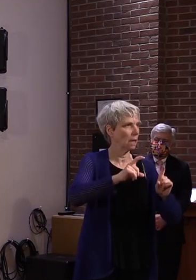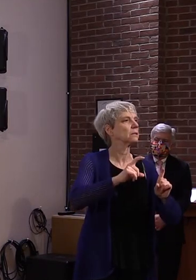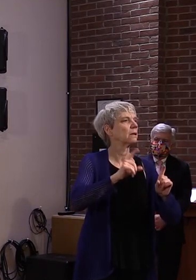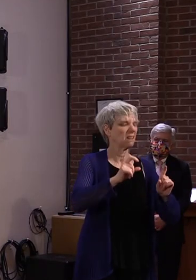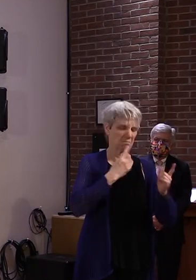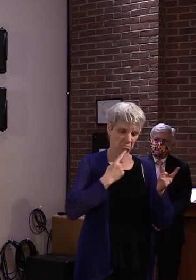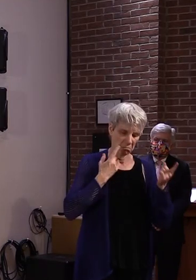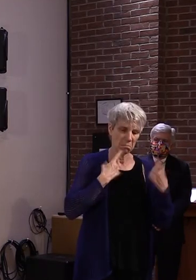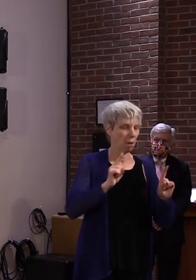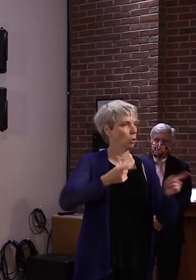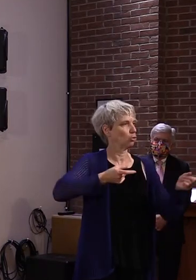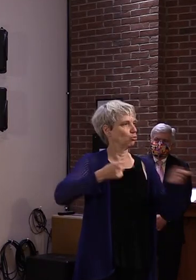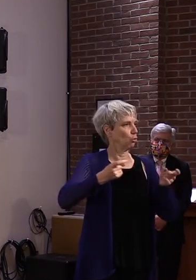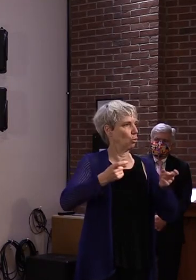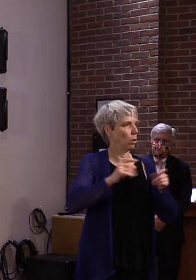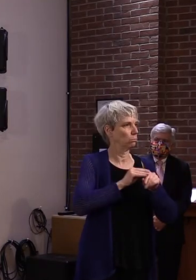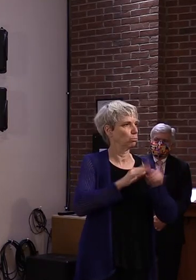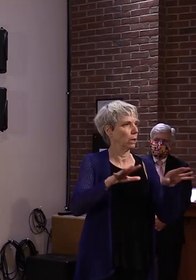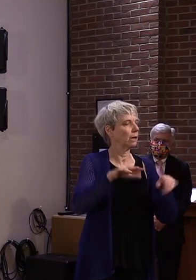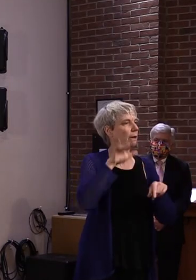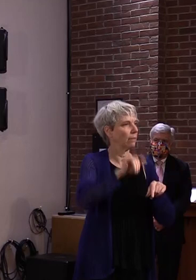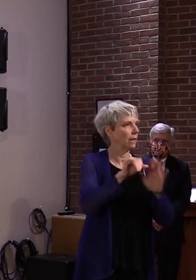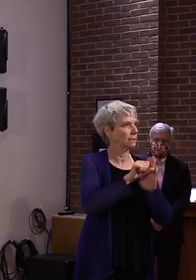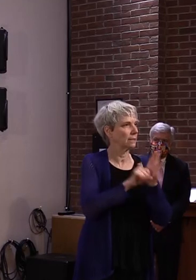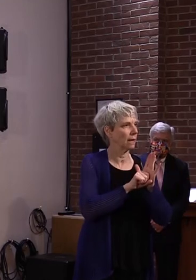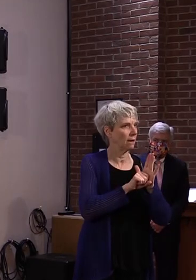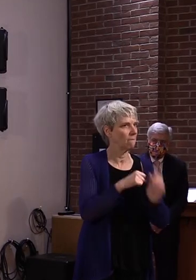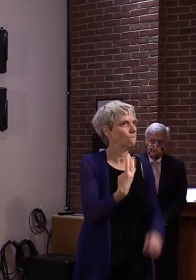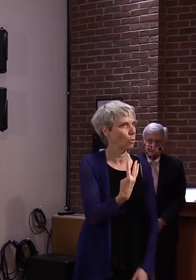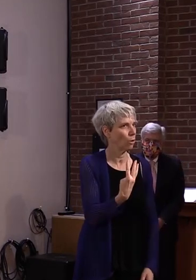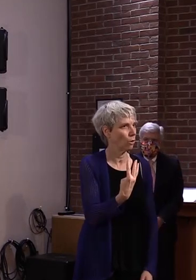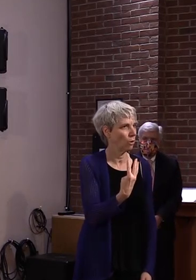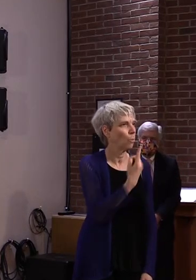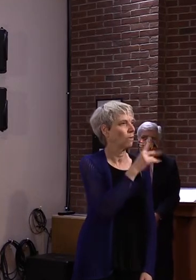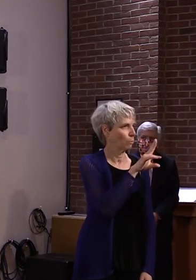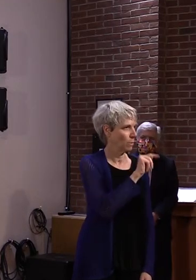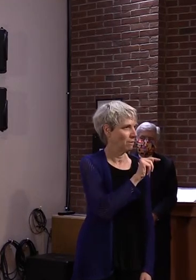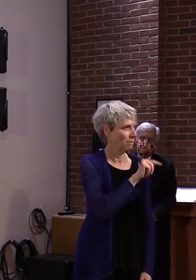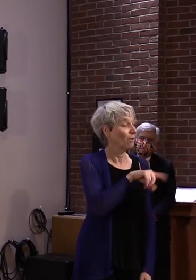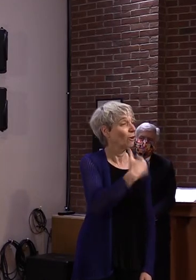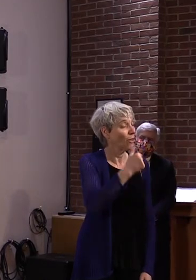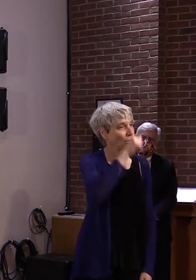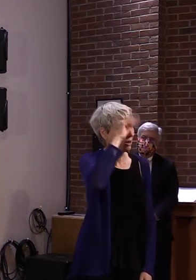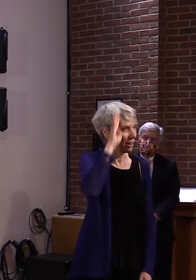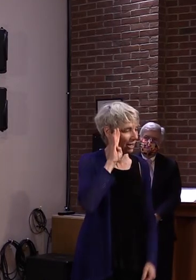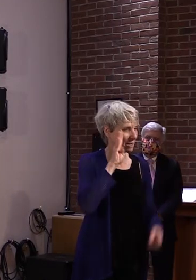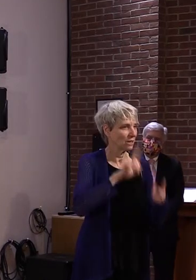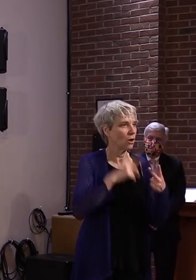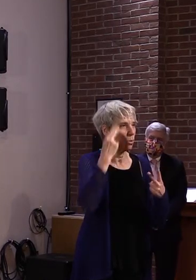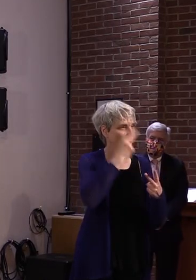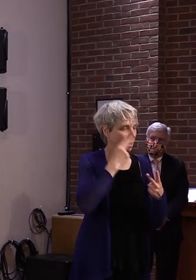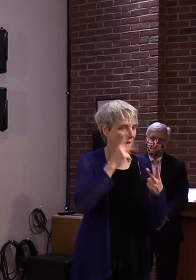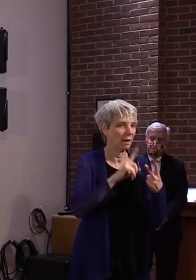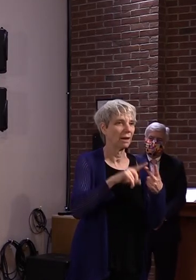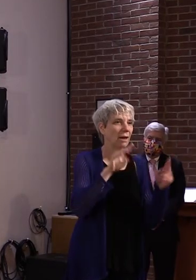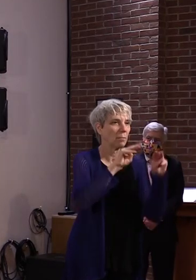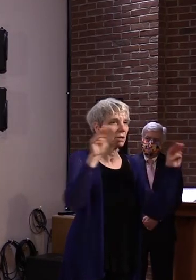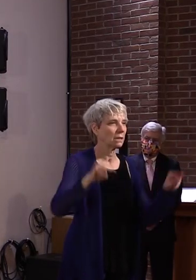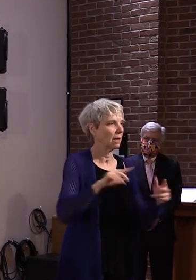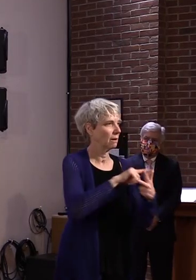virus. We were one of the four states. The other three were Alaska, Hawaii, and Montana.